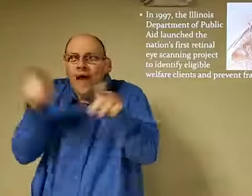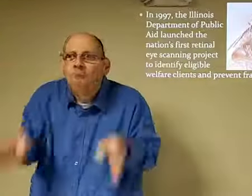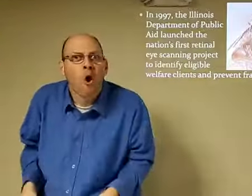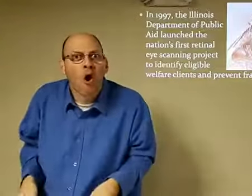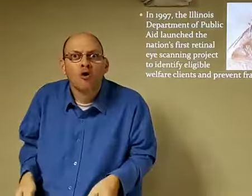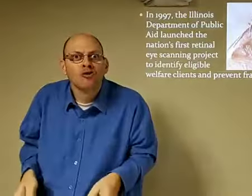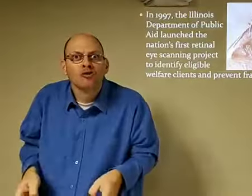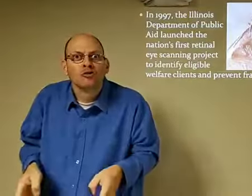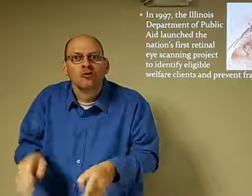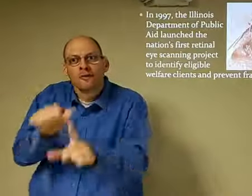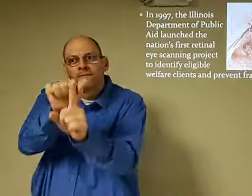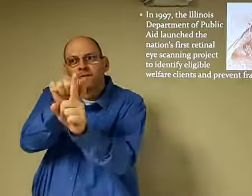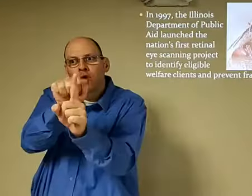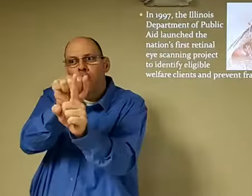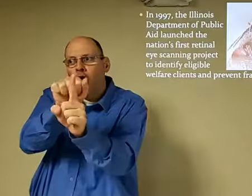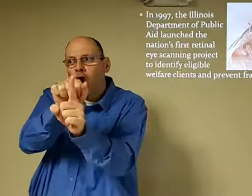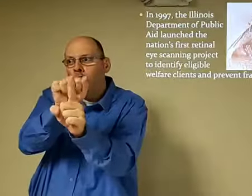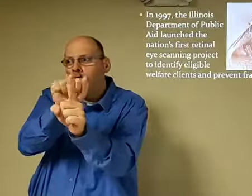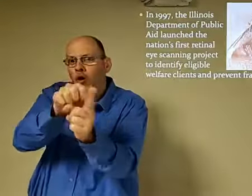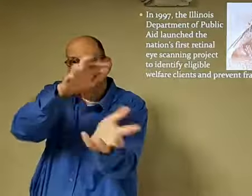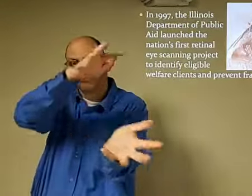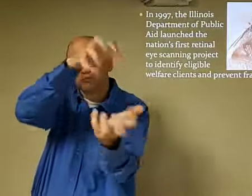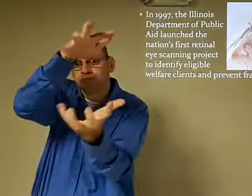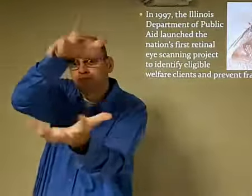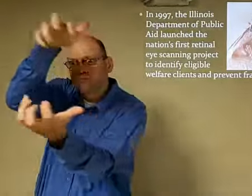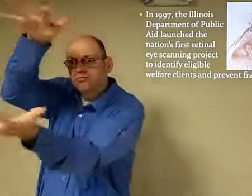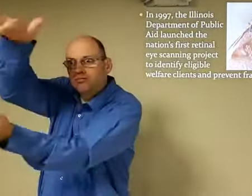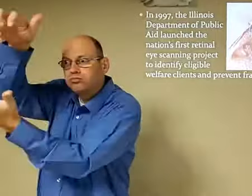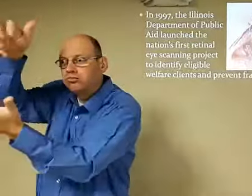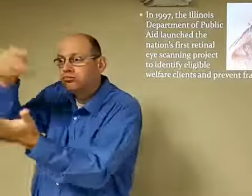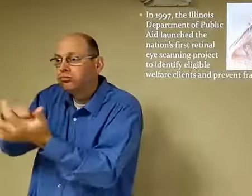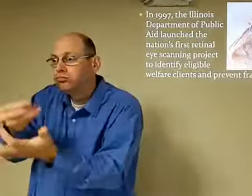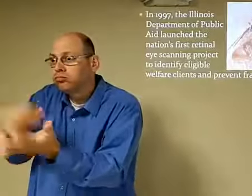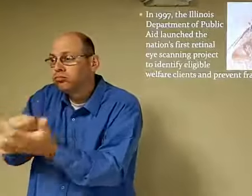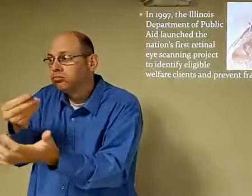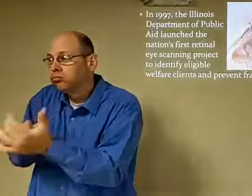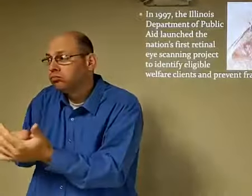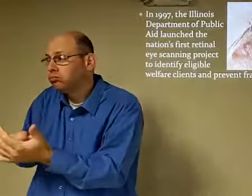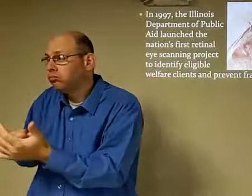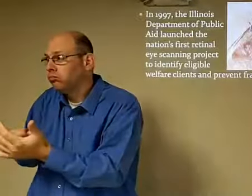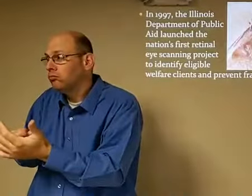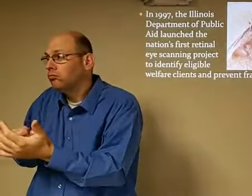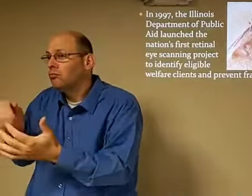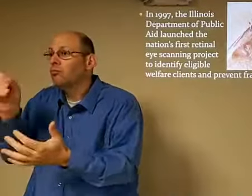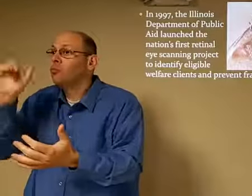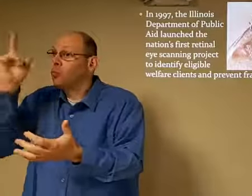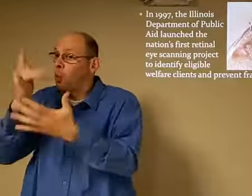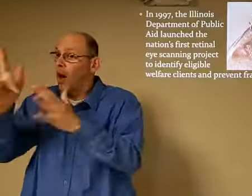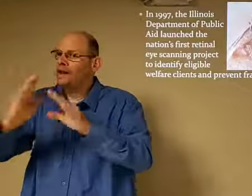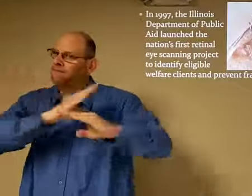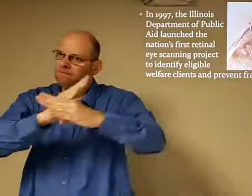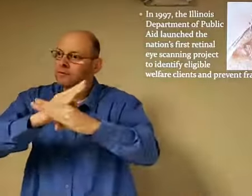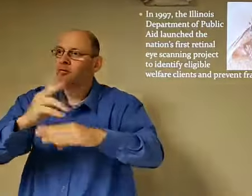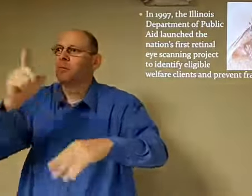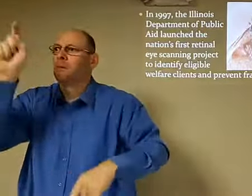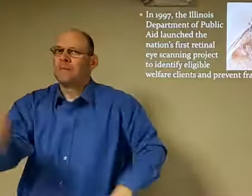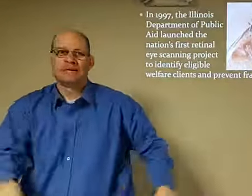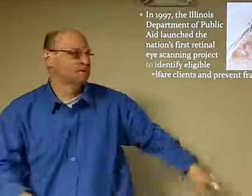You know, it's the same person coming and going and they're creating this false identity of different individuals. And so,